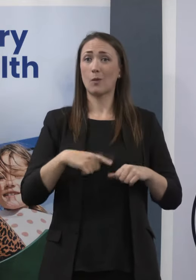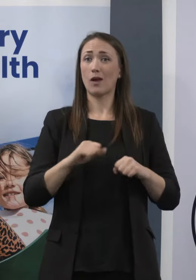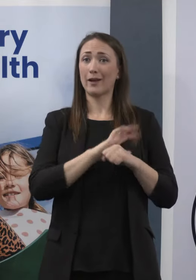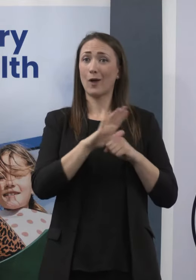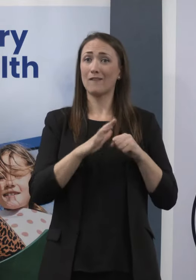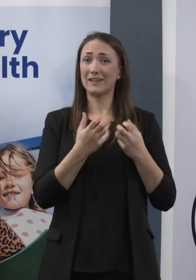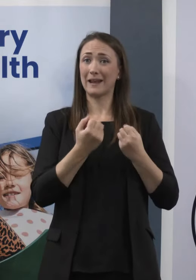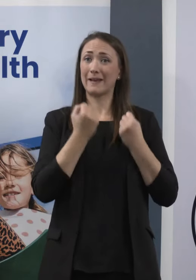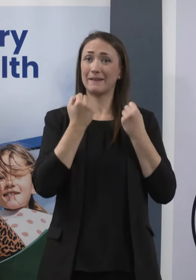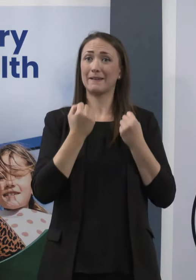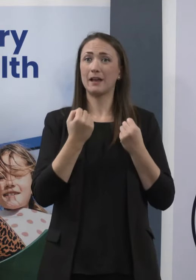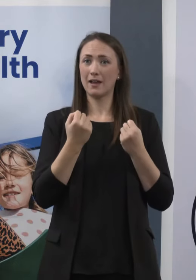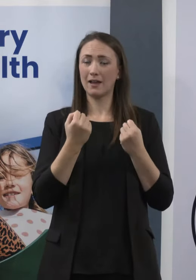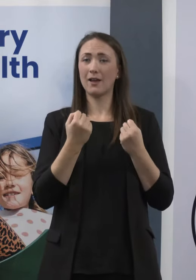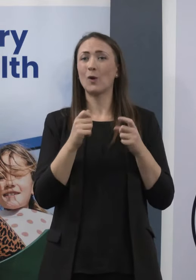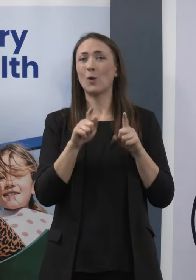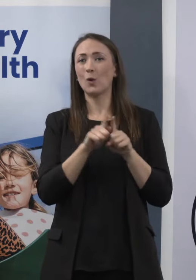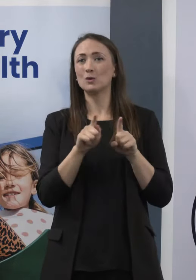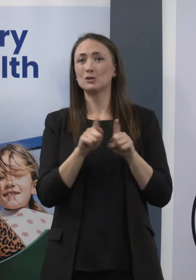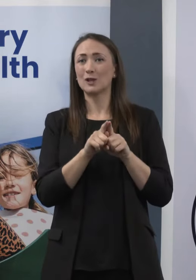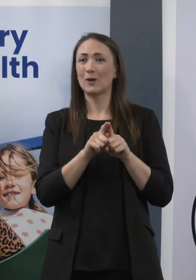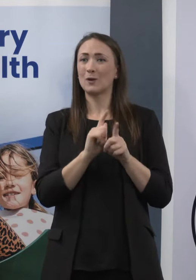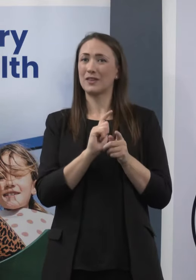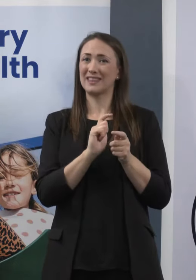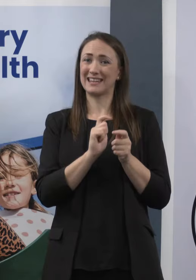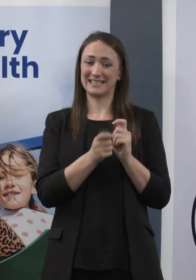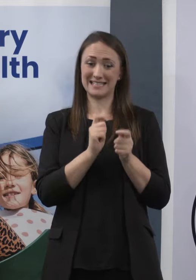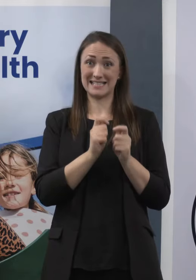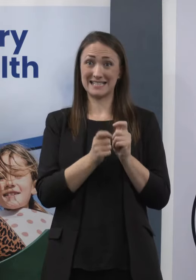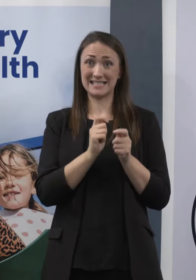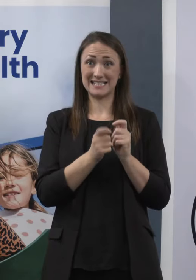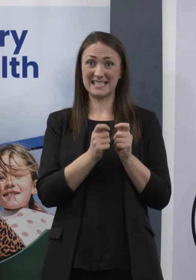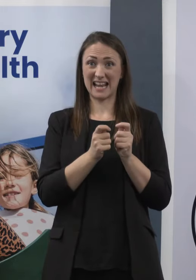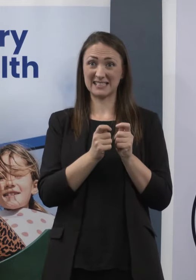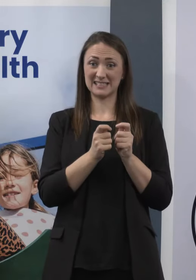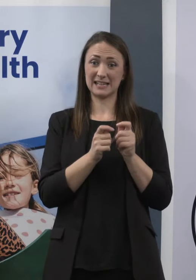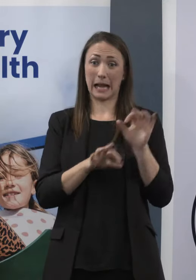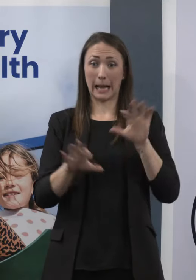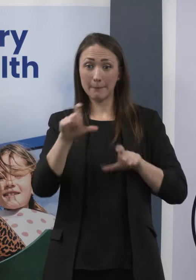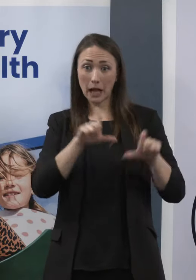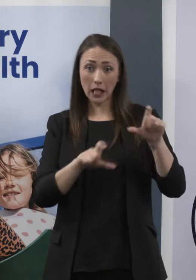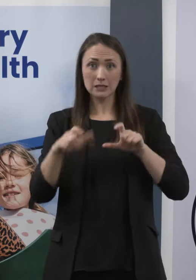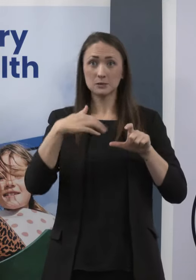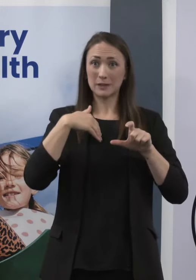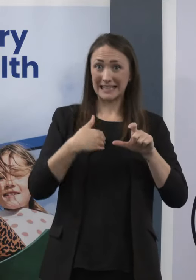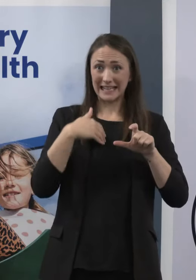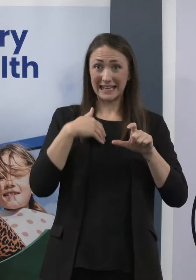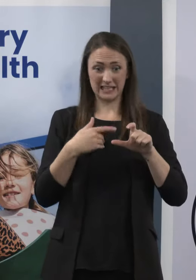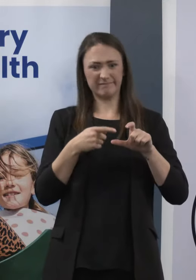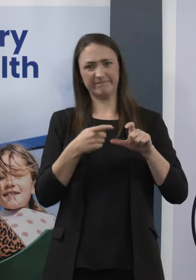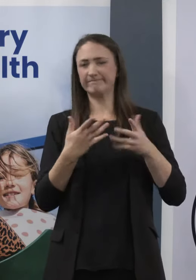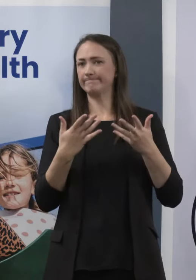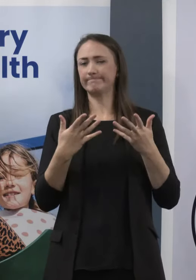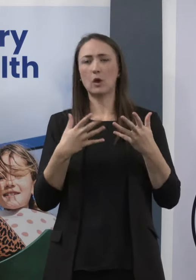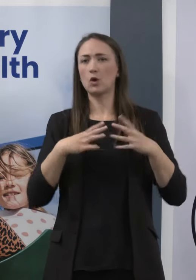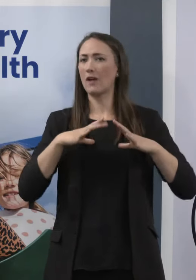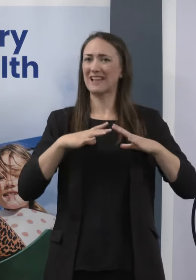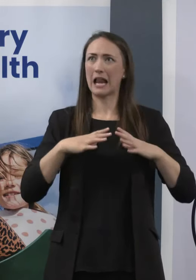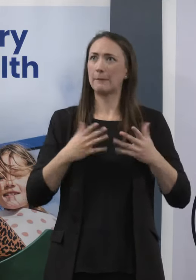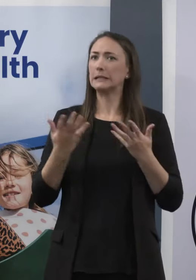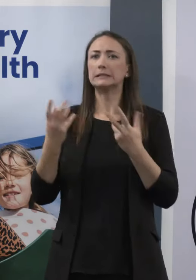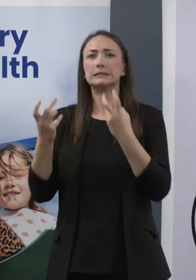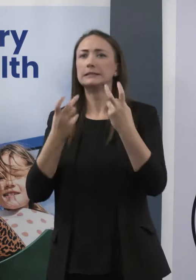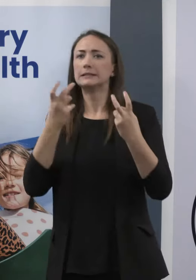and there were some challenges around test reagent availability and distribution. But I do want to emphasise that